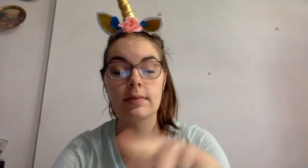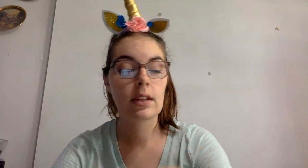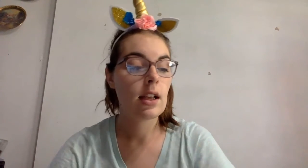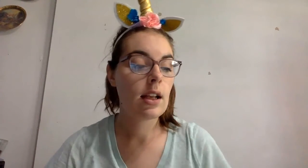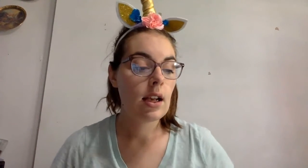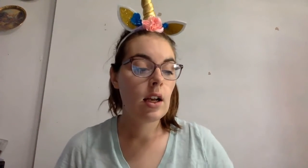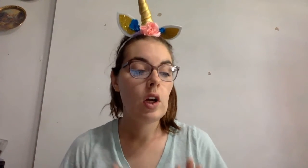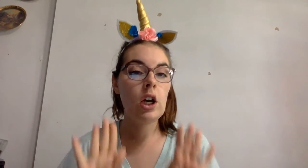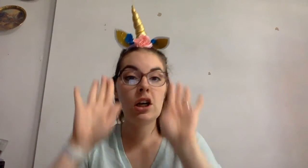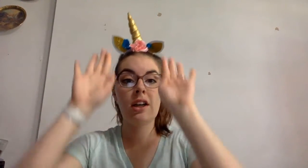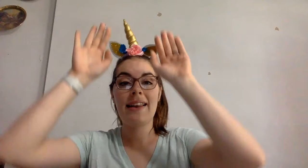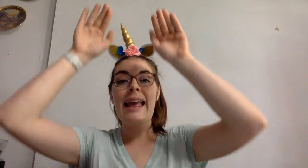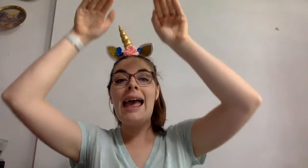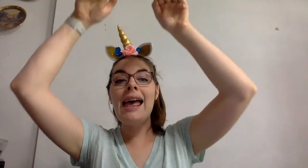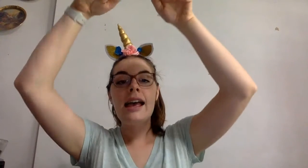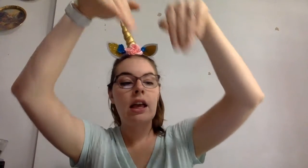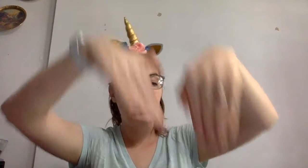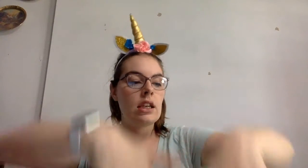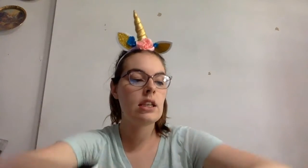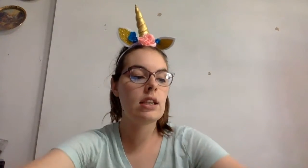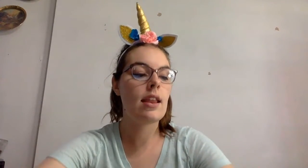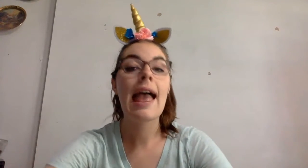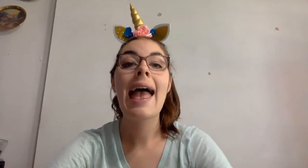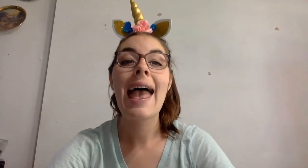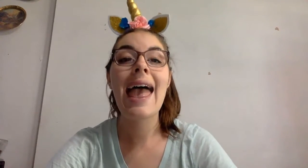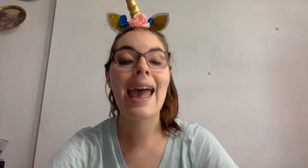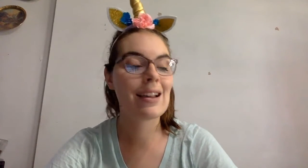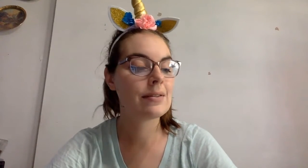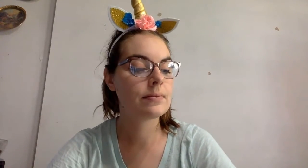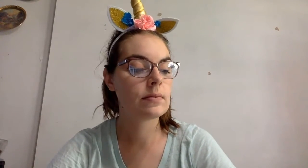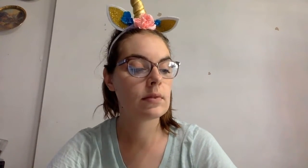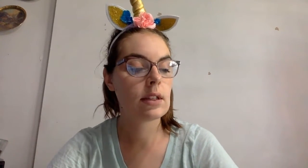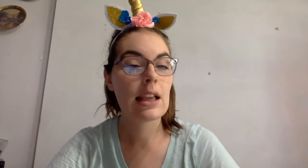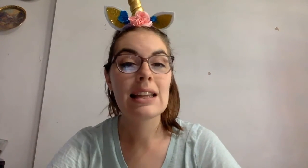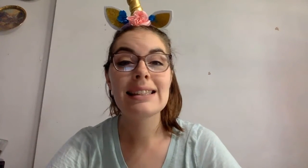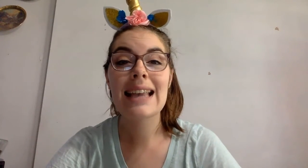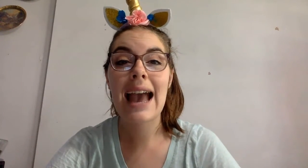F-e-n. E. Tag.